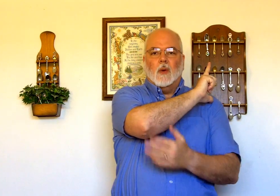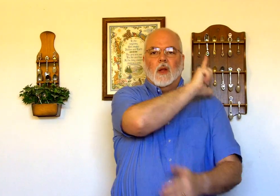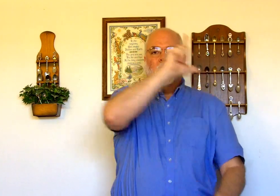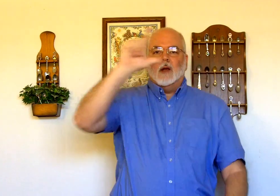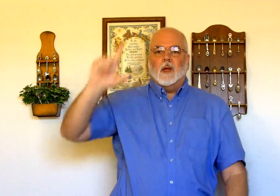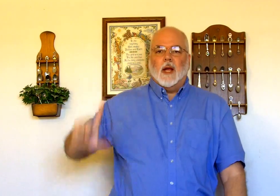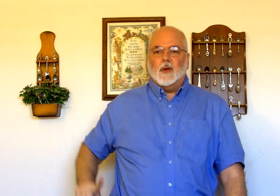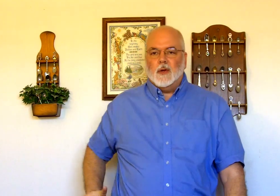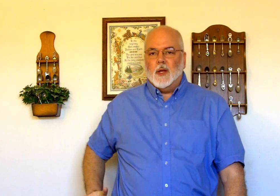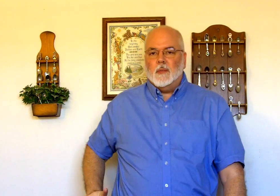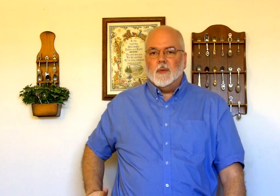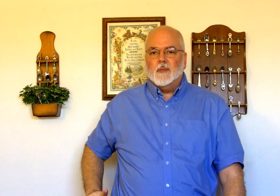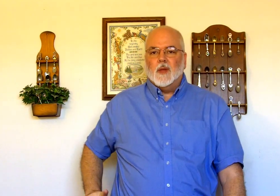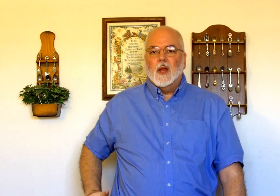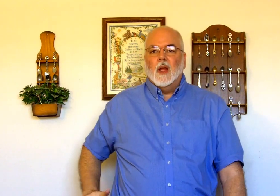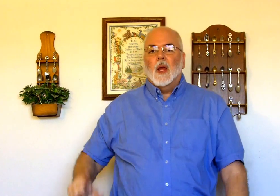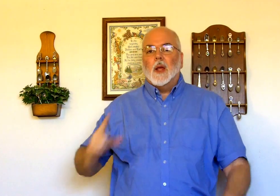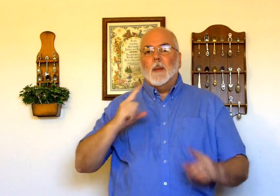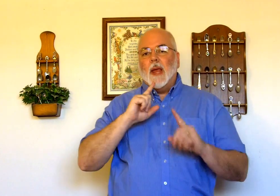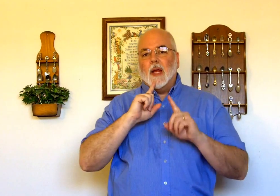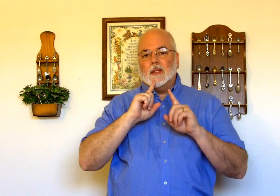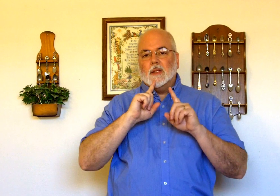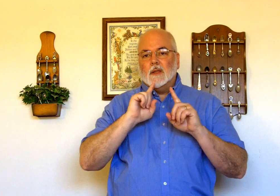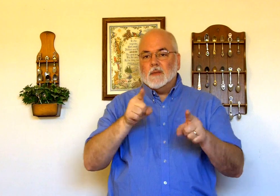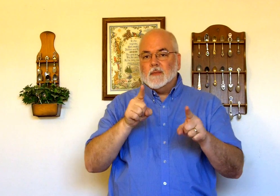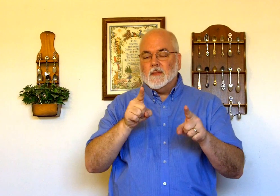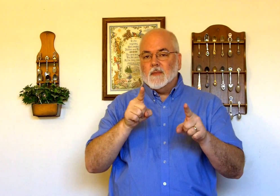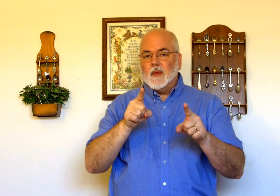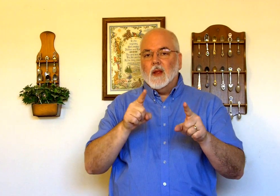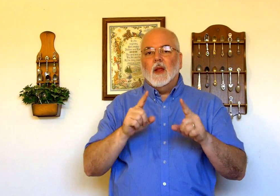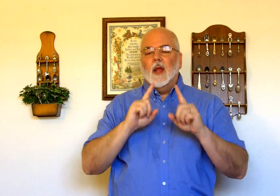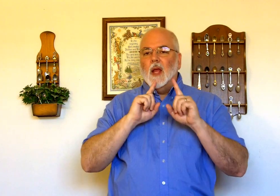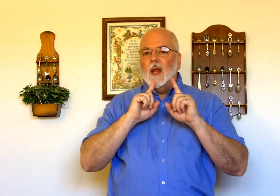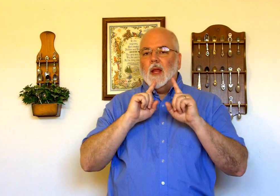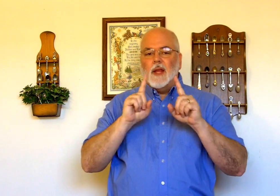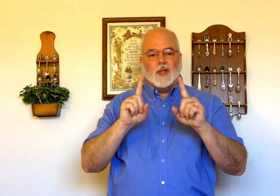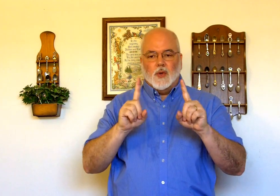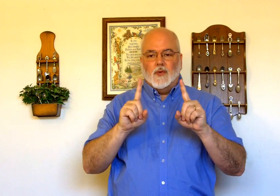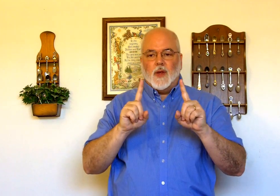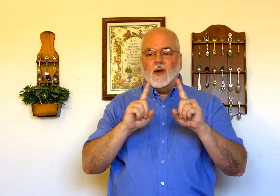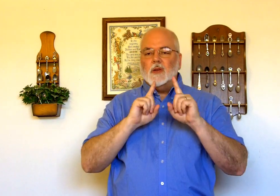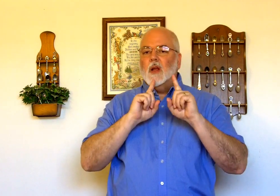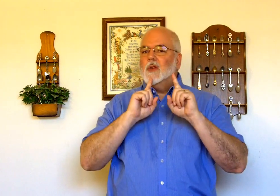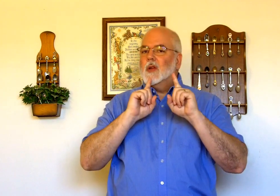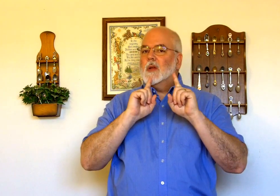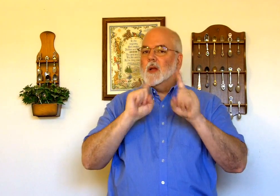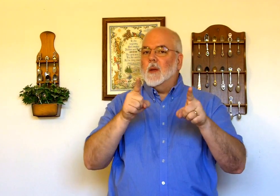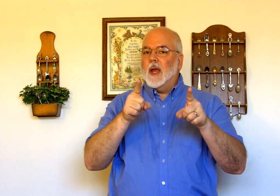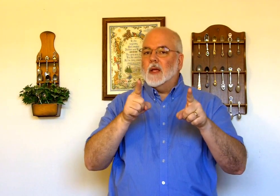coming down to your hip commands and that's two fingers just commands